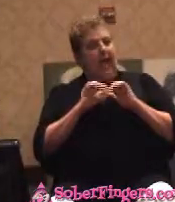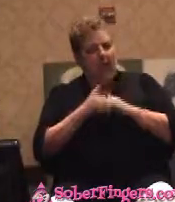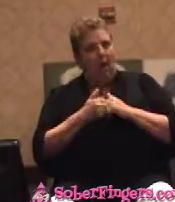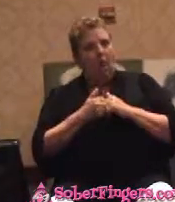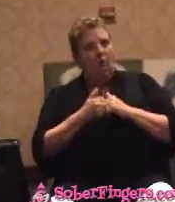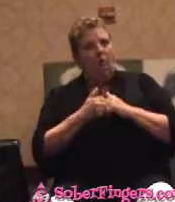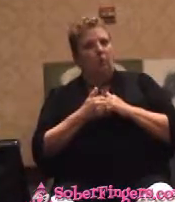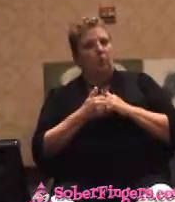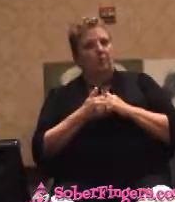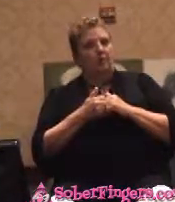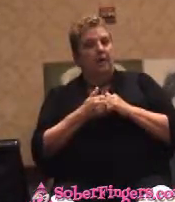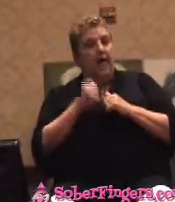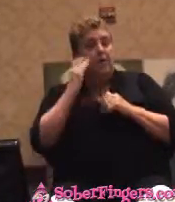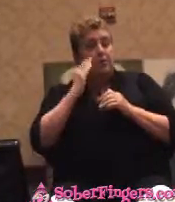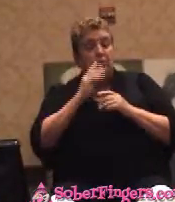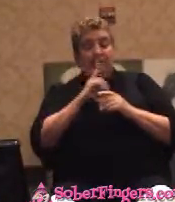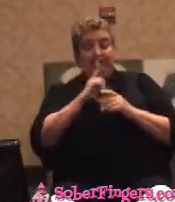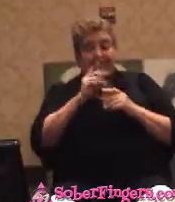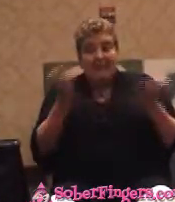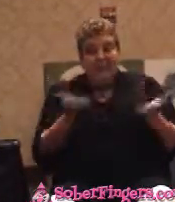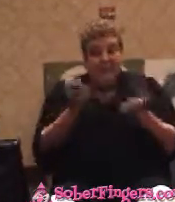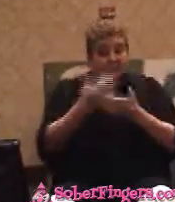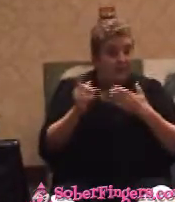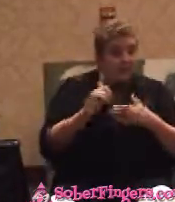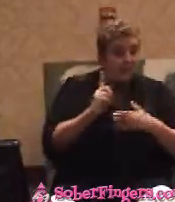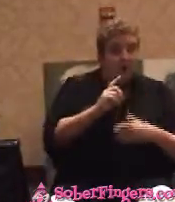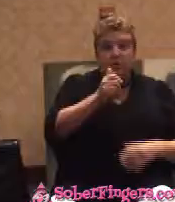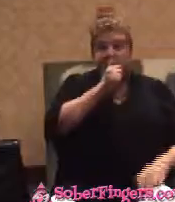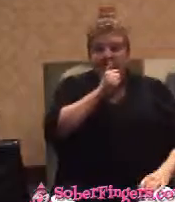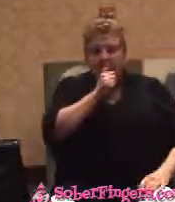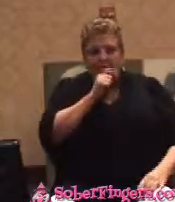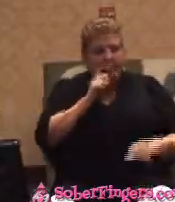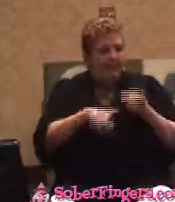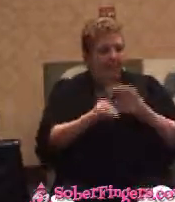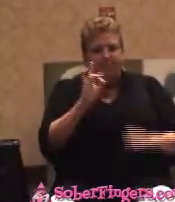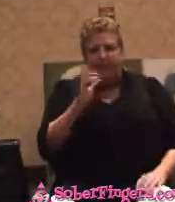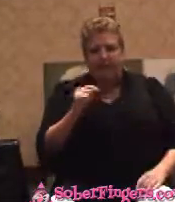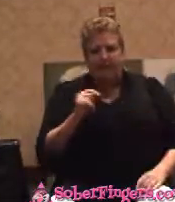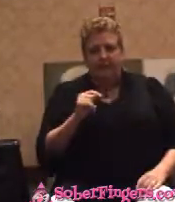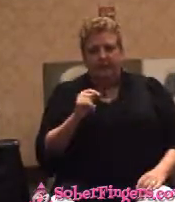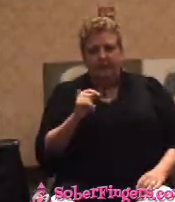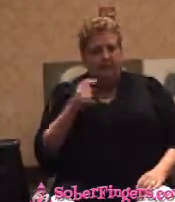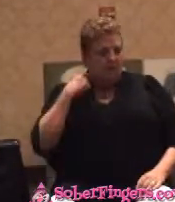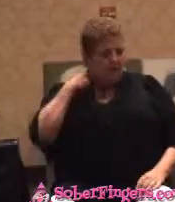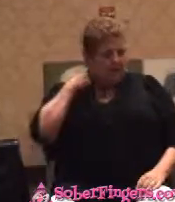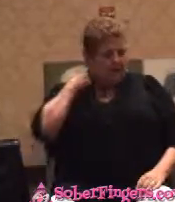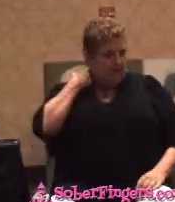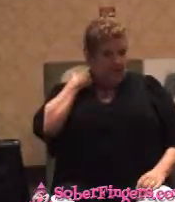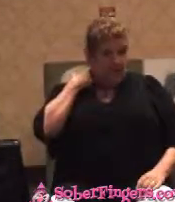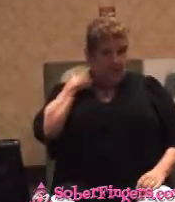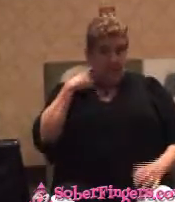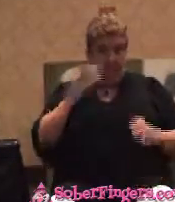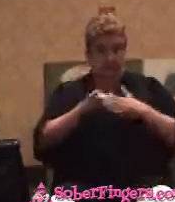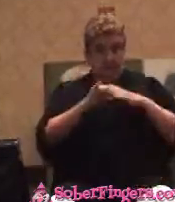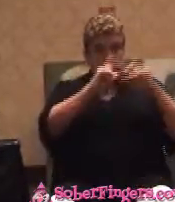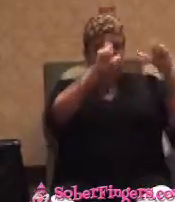There's a secret here somewhere, but I can't find the damn thing. It's certainly not through little plaques on the wall. The steps.